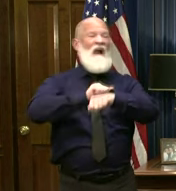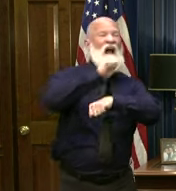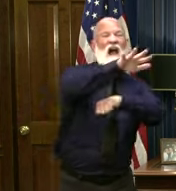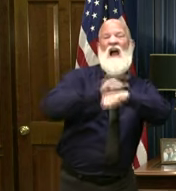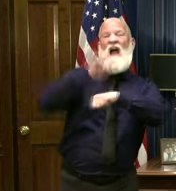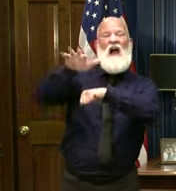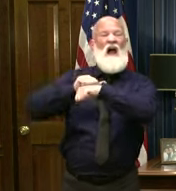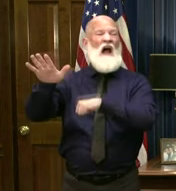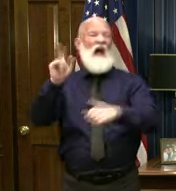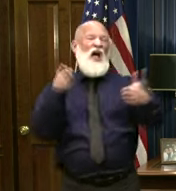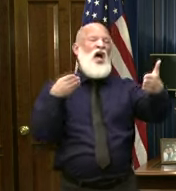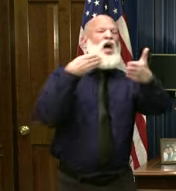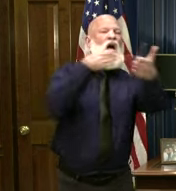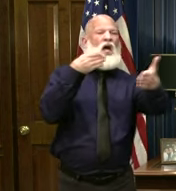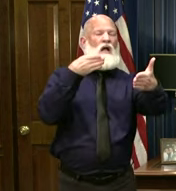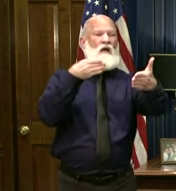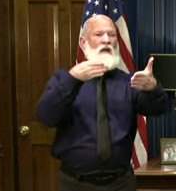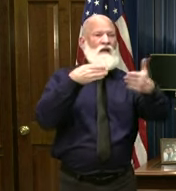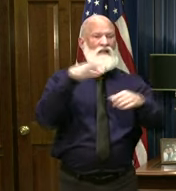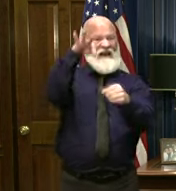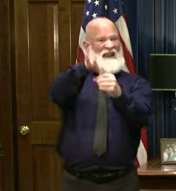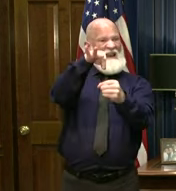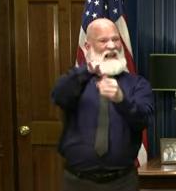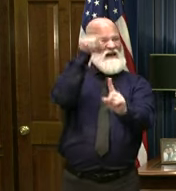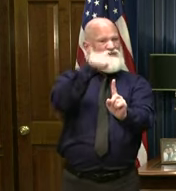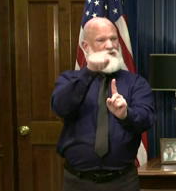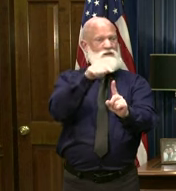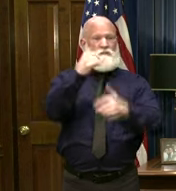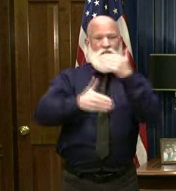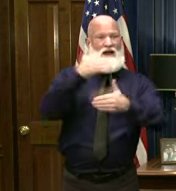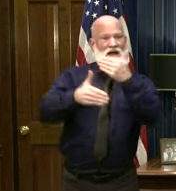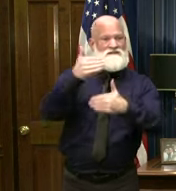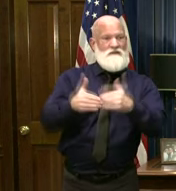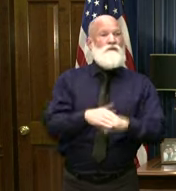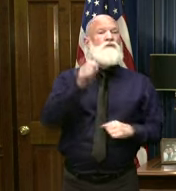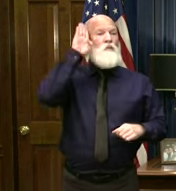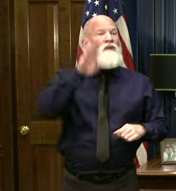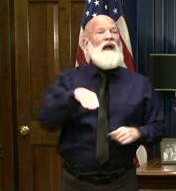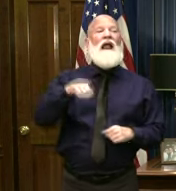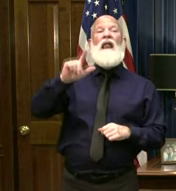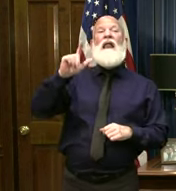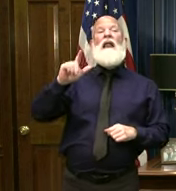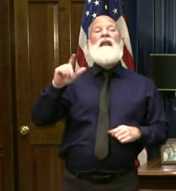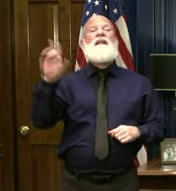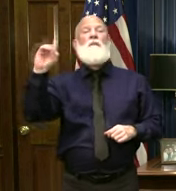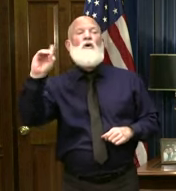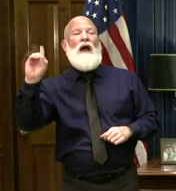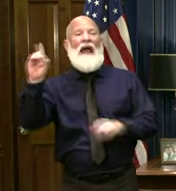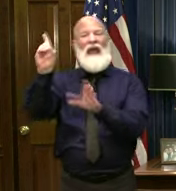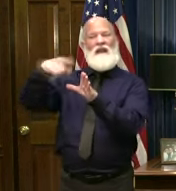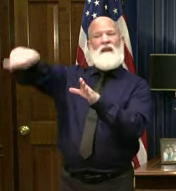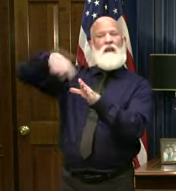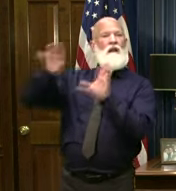measure. In fact, left-wing groups funded by out-of-state billionaires are already doing that now.